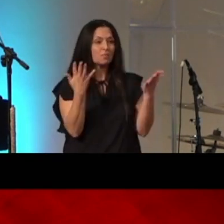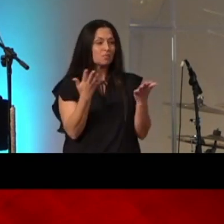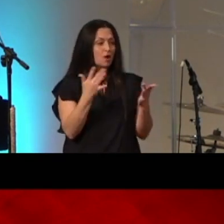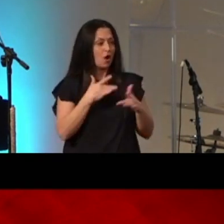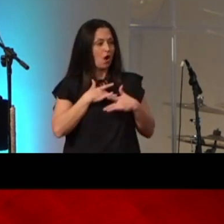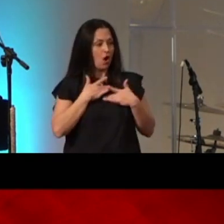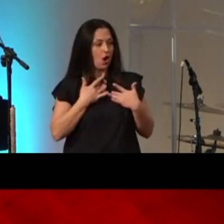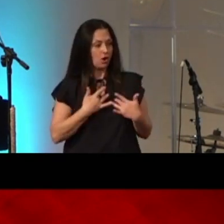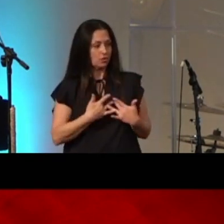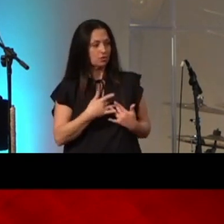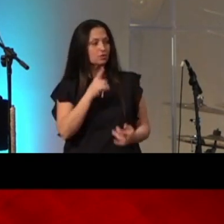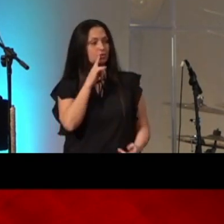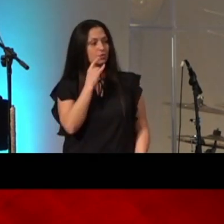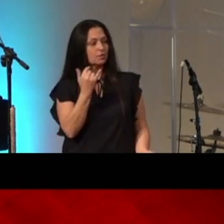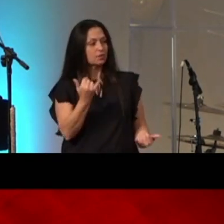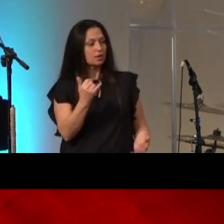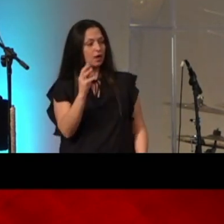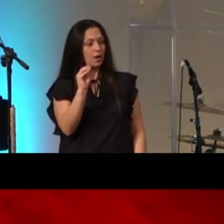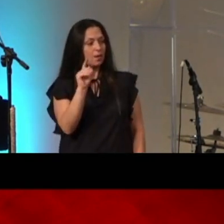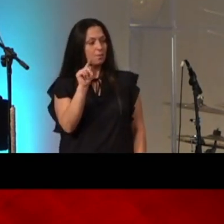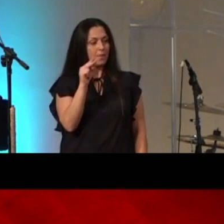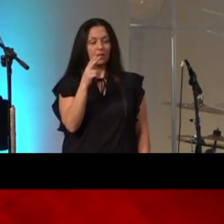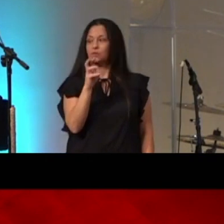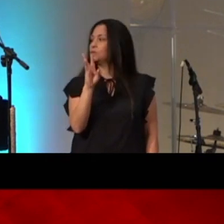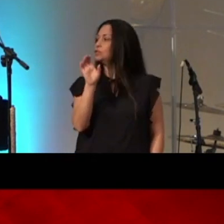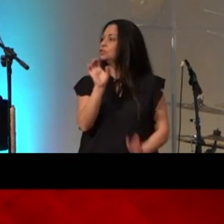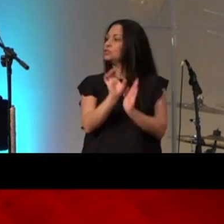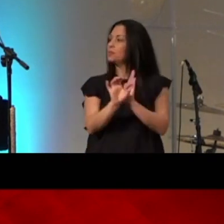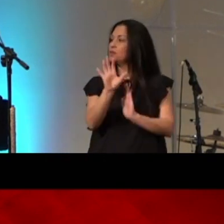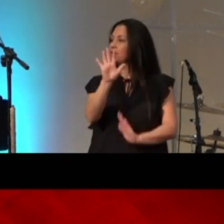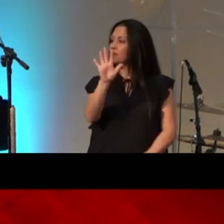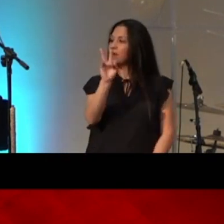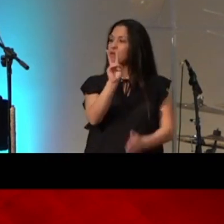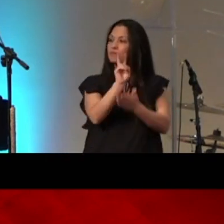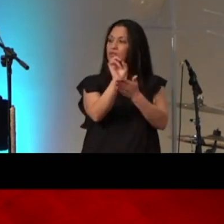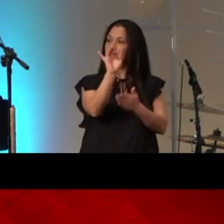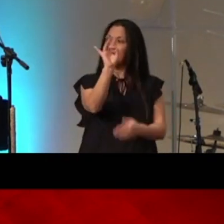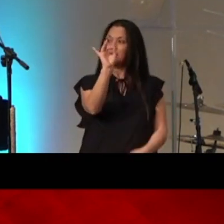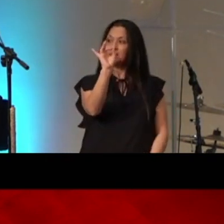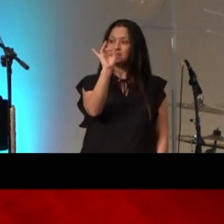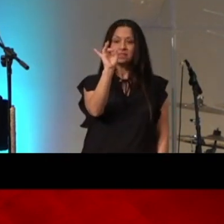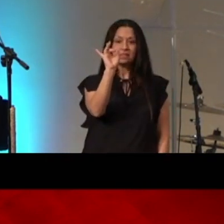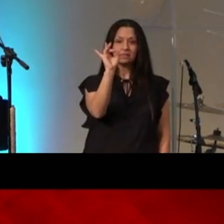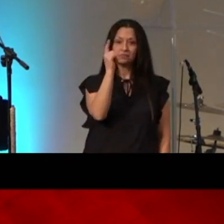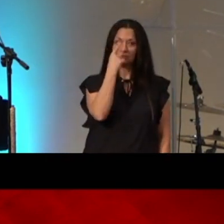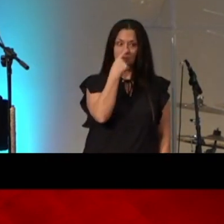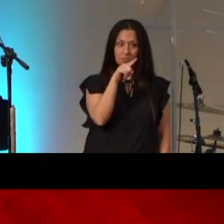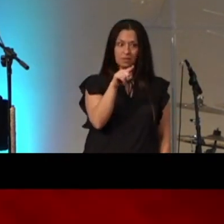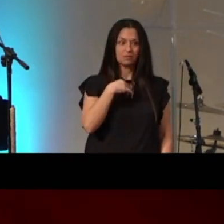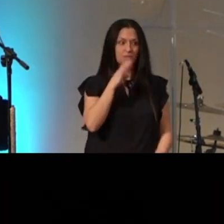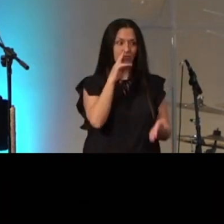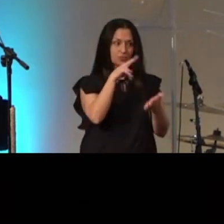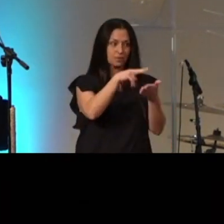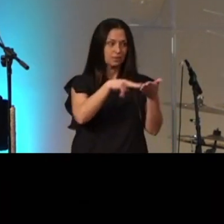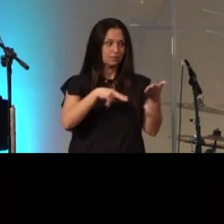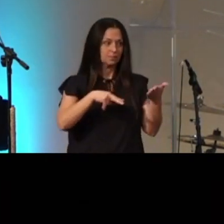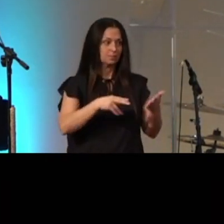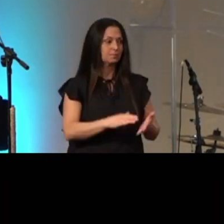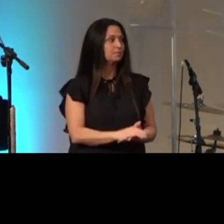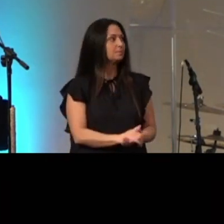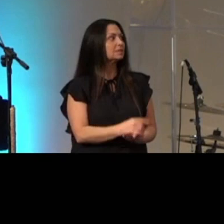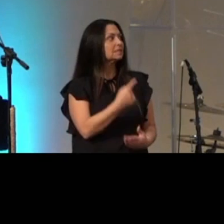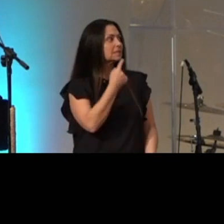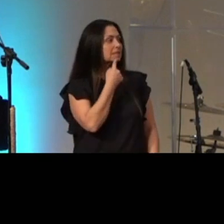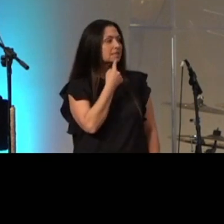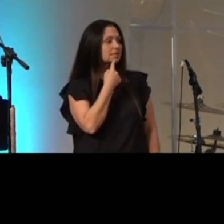chapter 5 verse 8 if you would i'm going to read it it